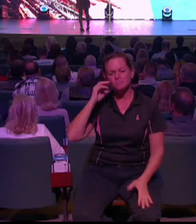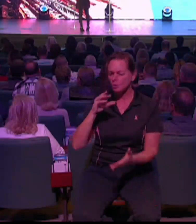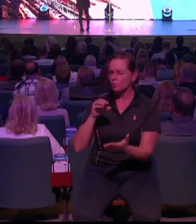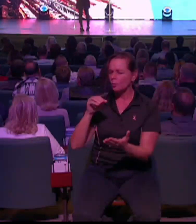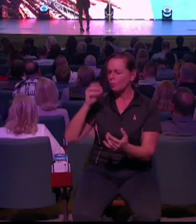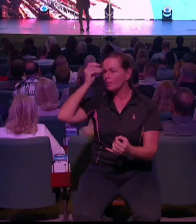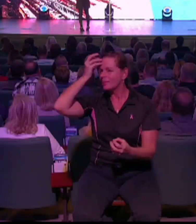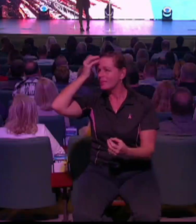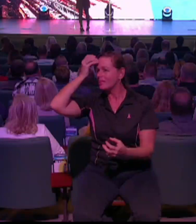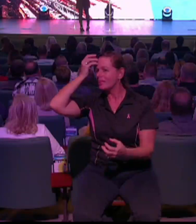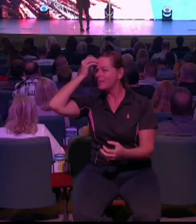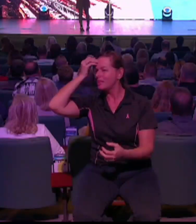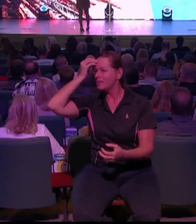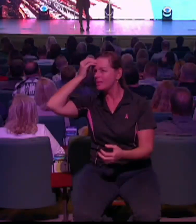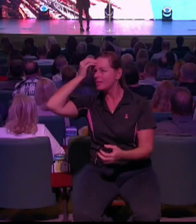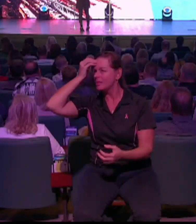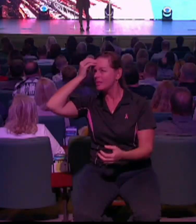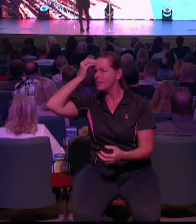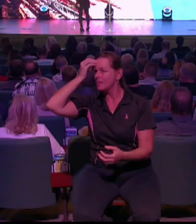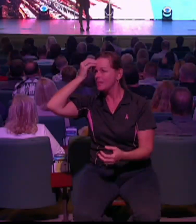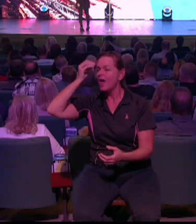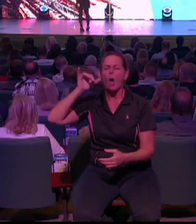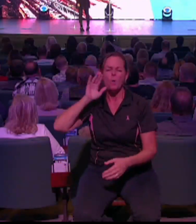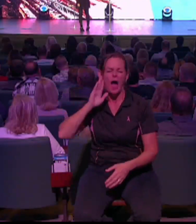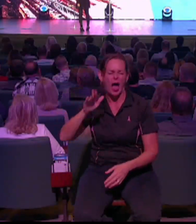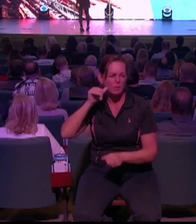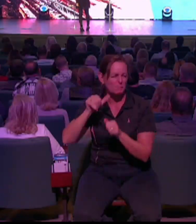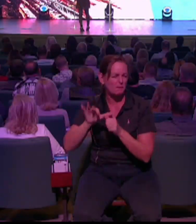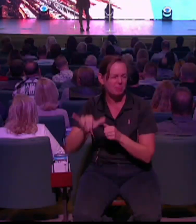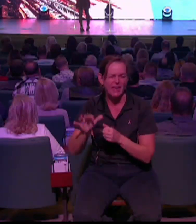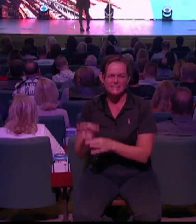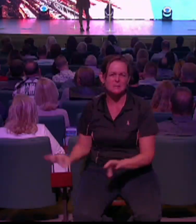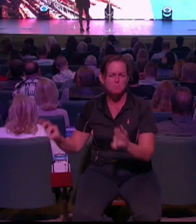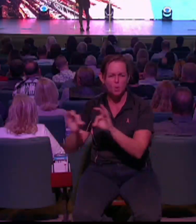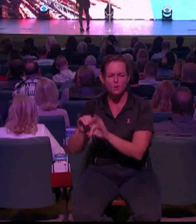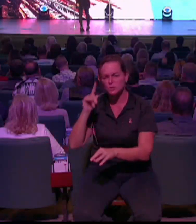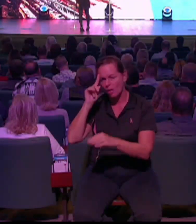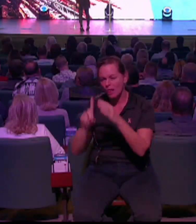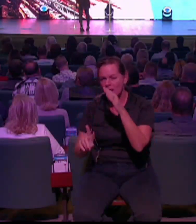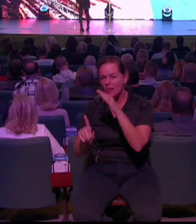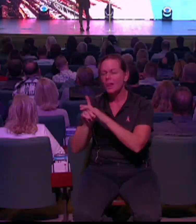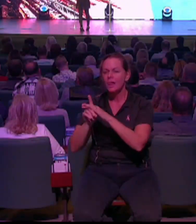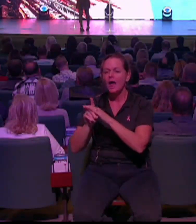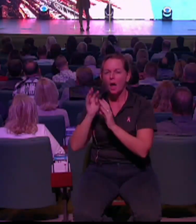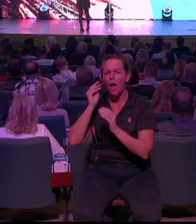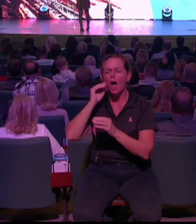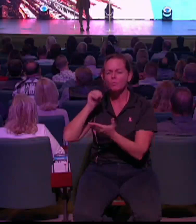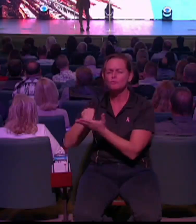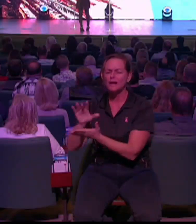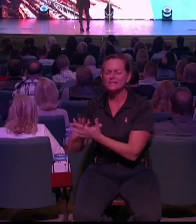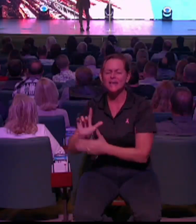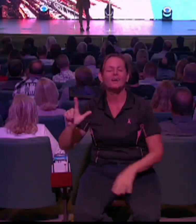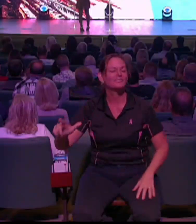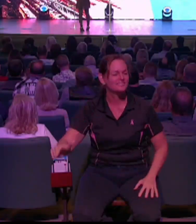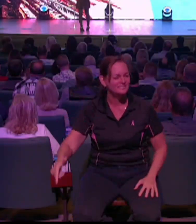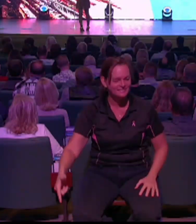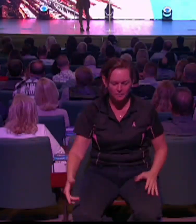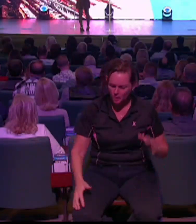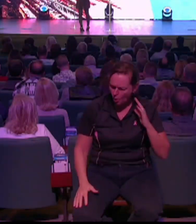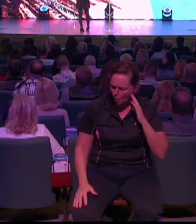going to remember later. And I forget it. And there'll have been beautiful things and I'll think, oh, I'm okay. It's gone.